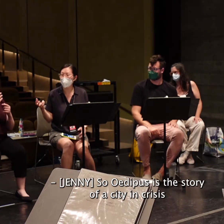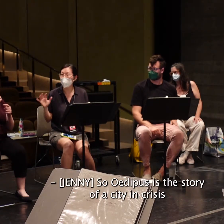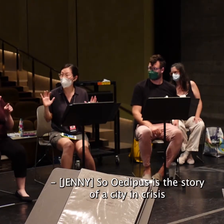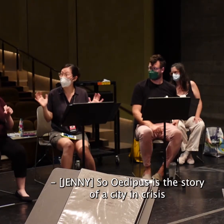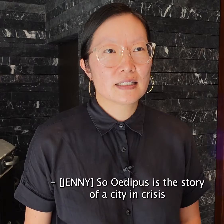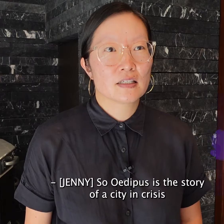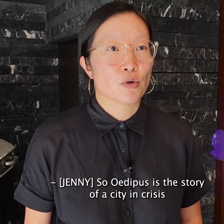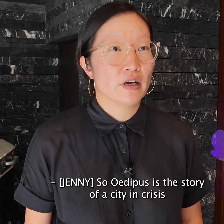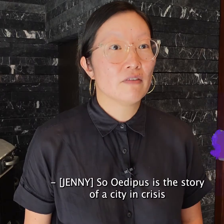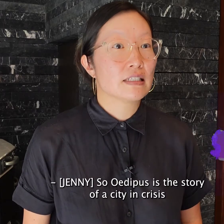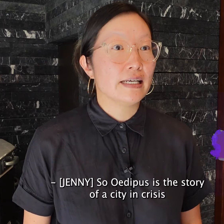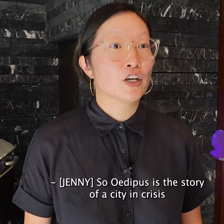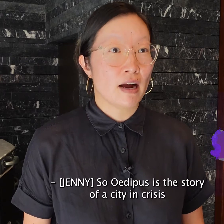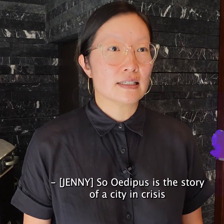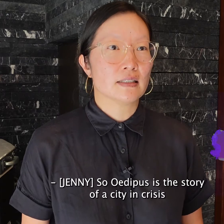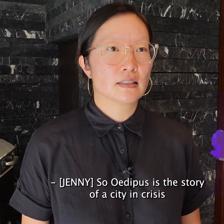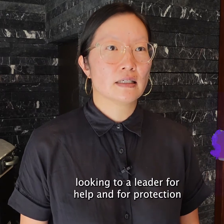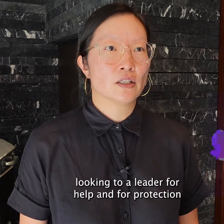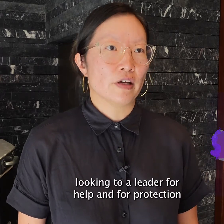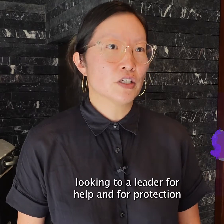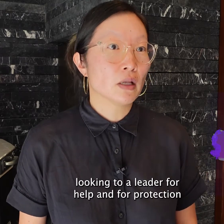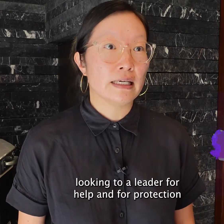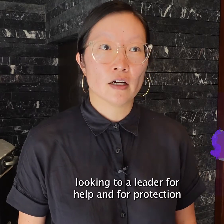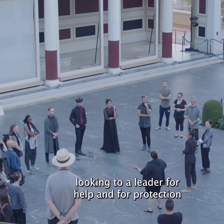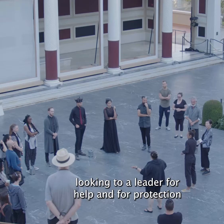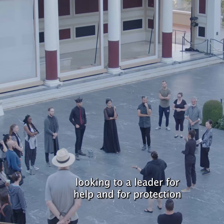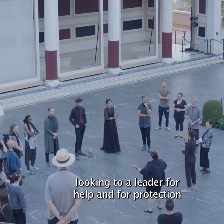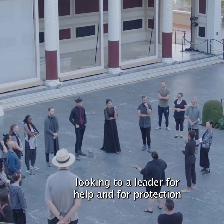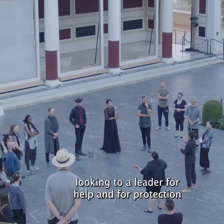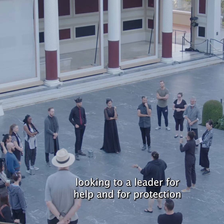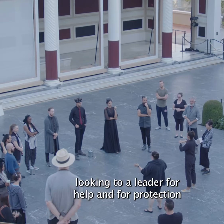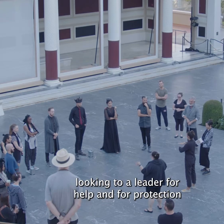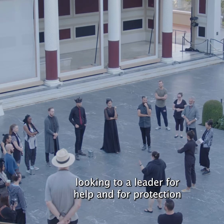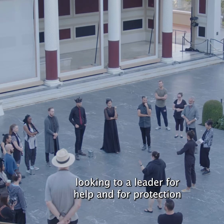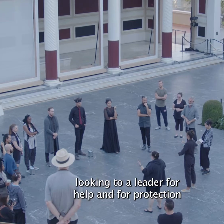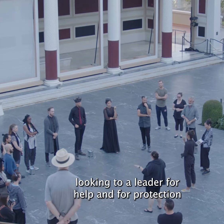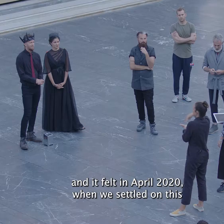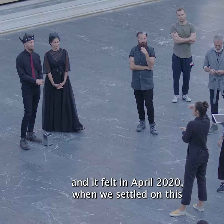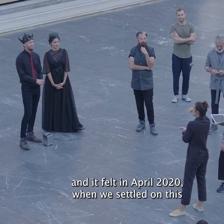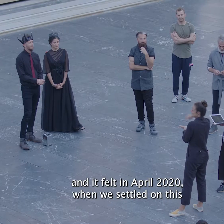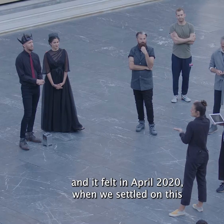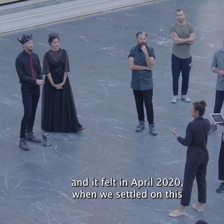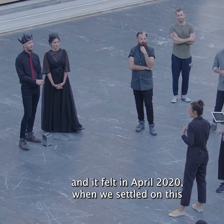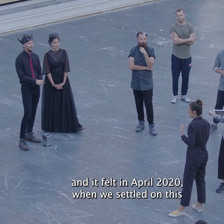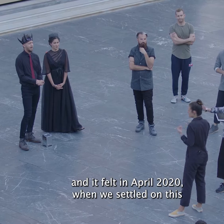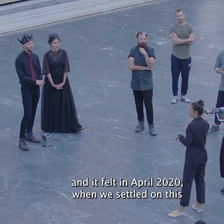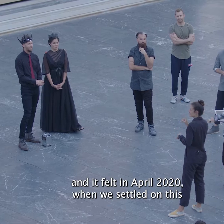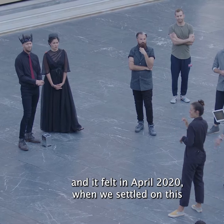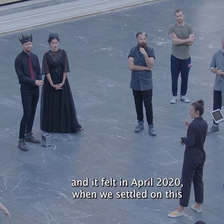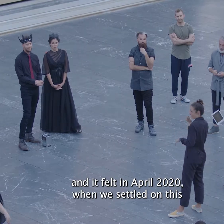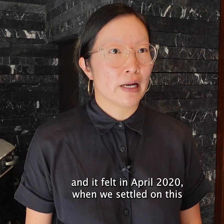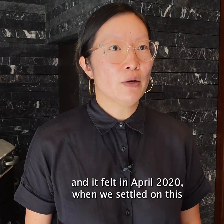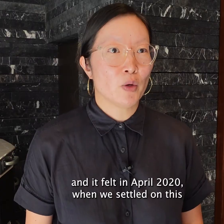So Oedipus is the story of a city in crisis, looking to a leader for help and for protection. And it felt in